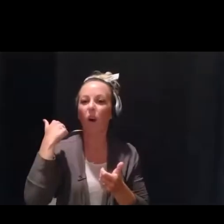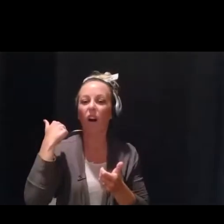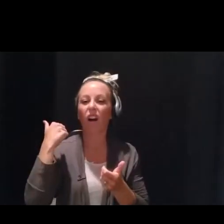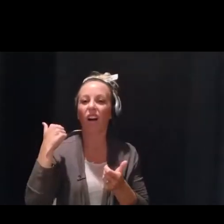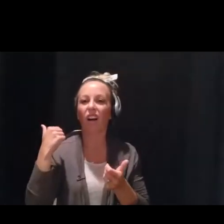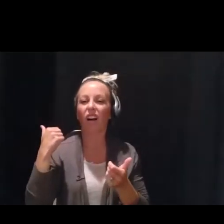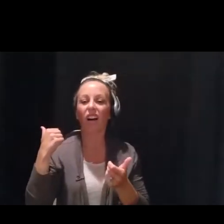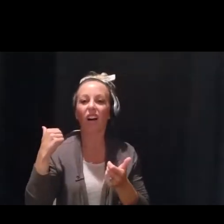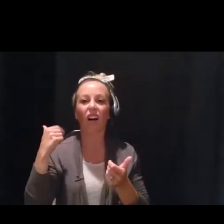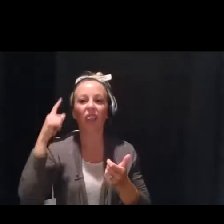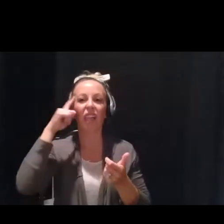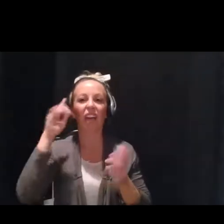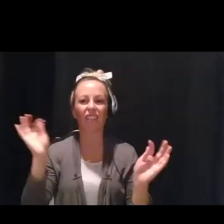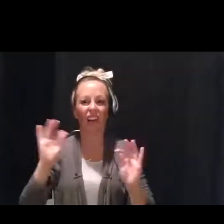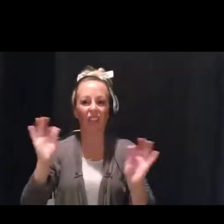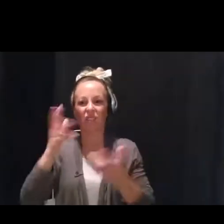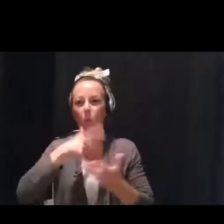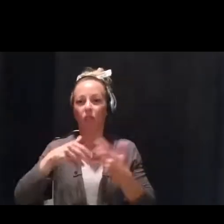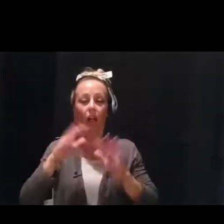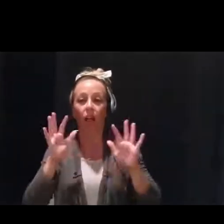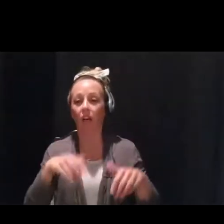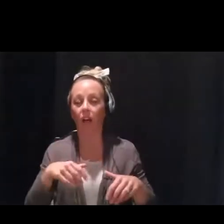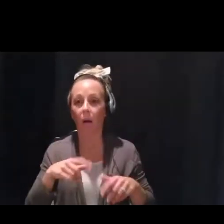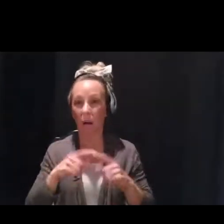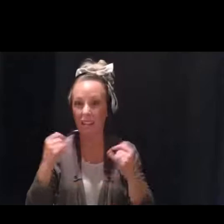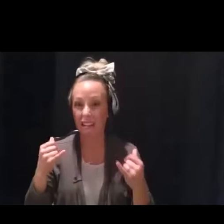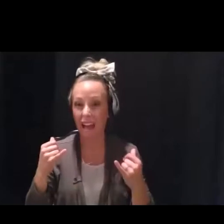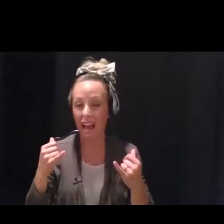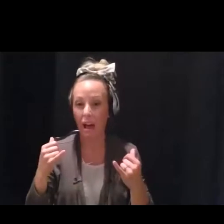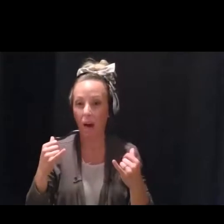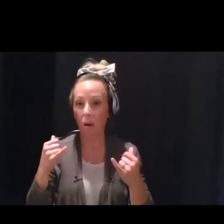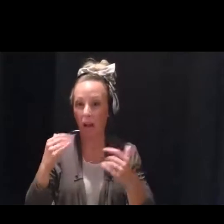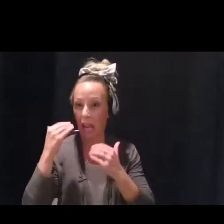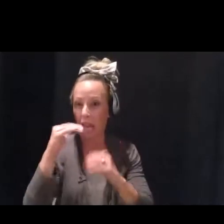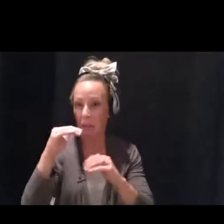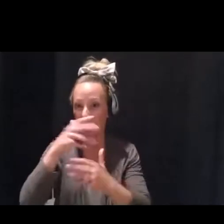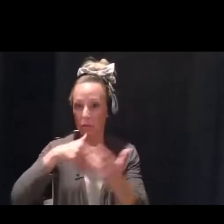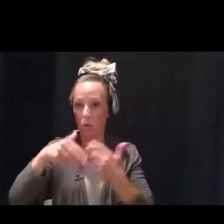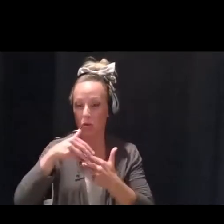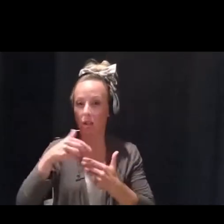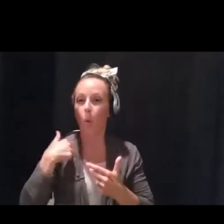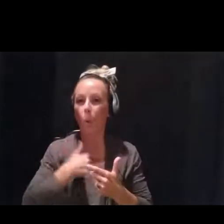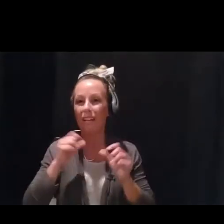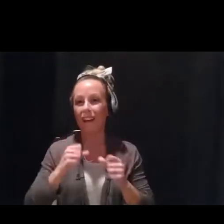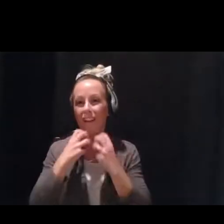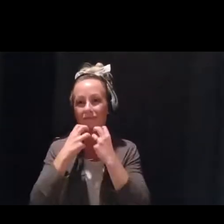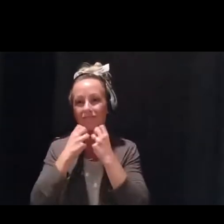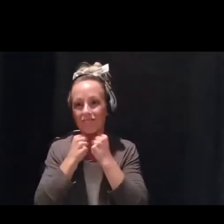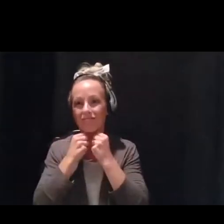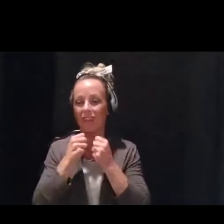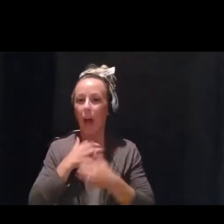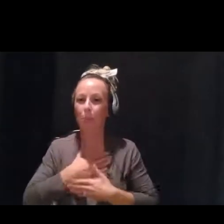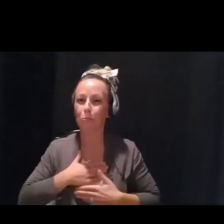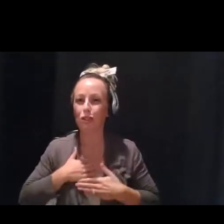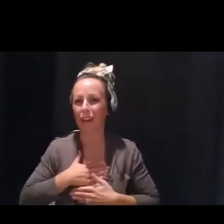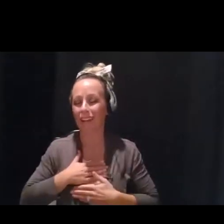it. And, again, we've got many clients who are experiencing that COVID fatigue and really missing